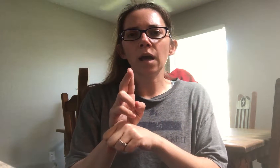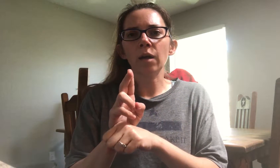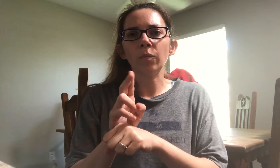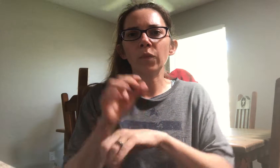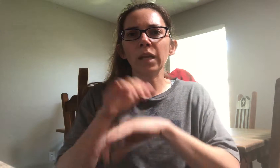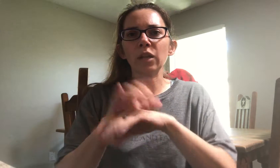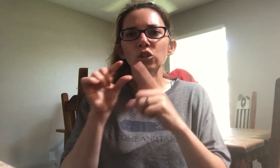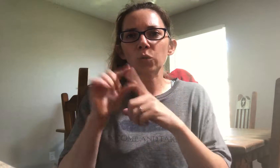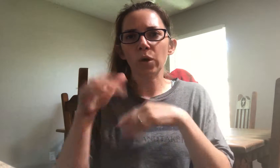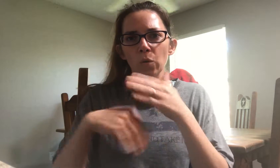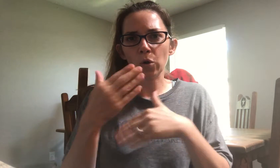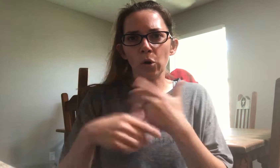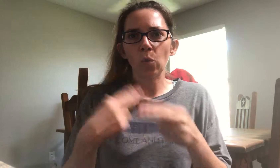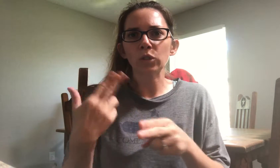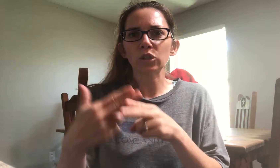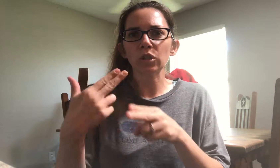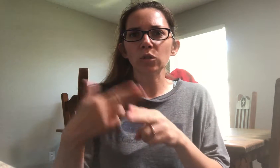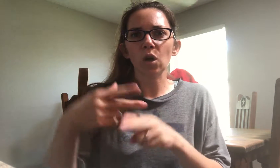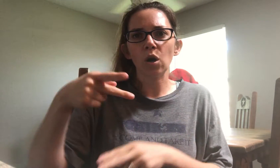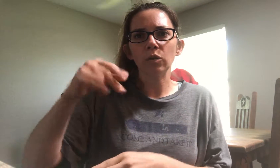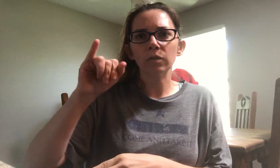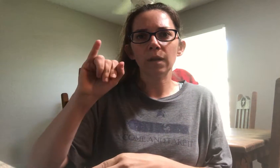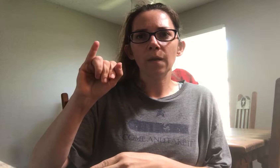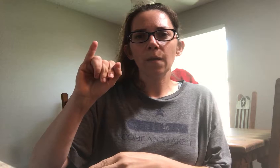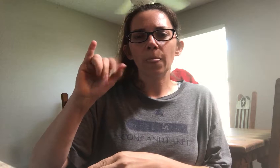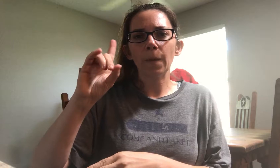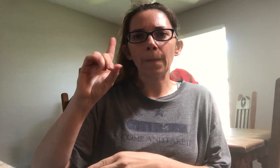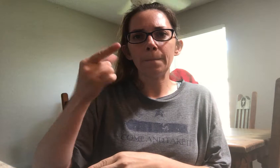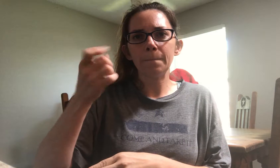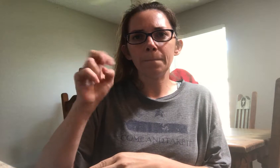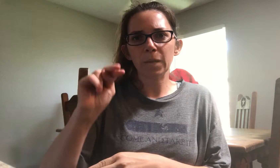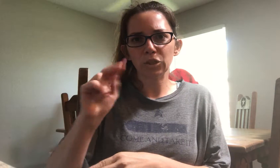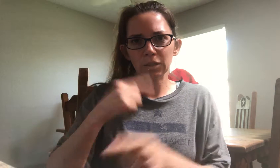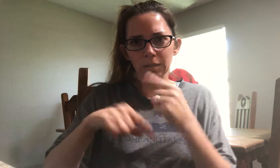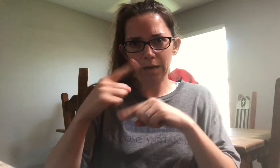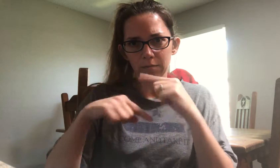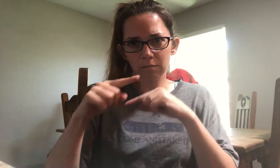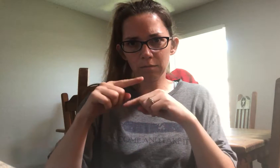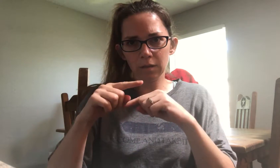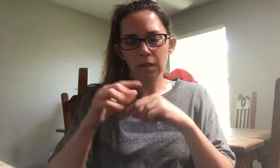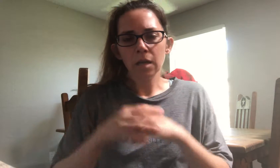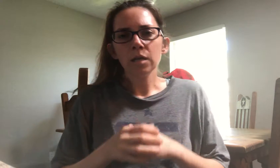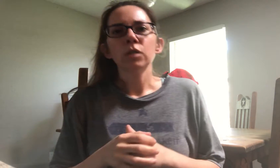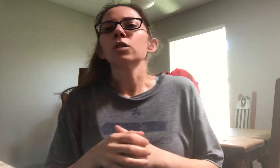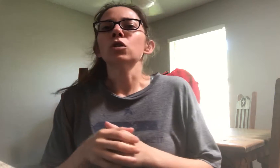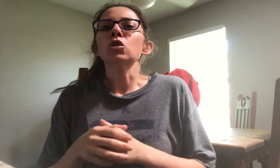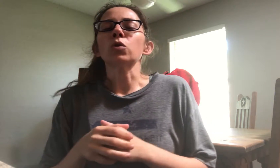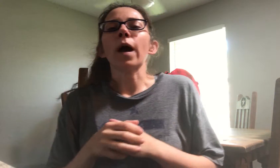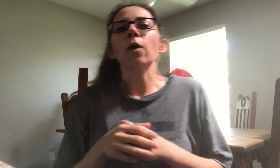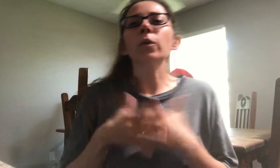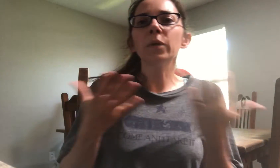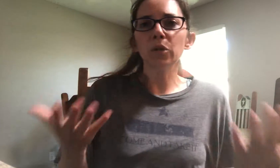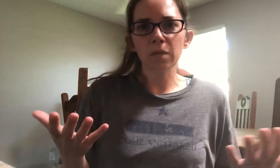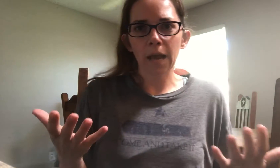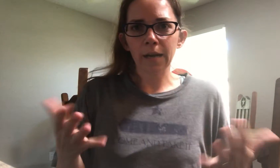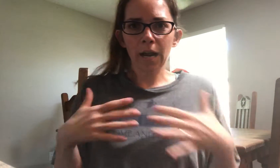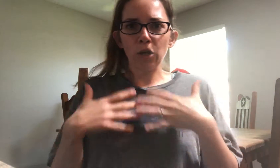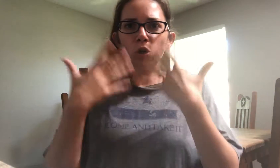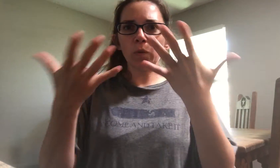the English word order, which is also called the Pigeon Sign. So how we would do that and how you